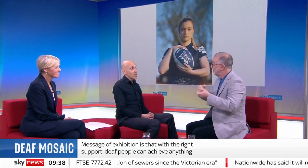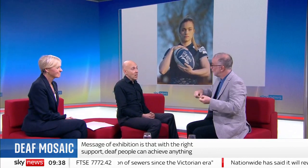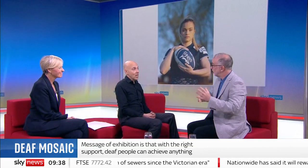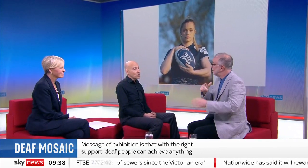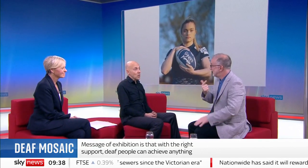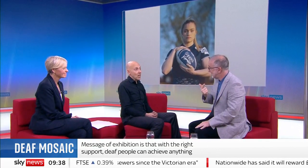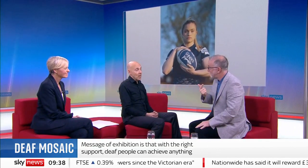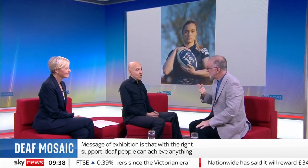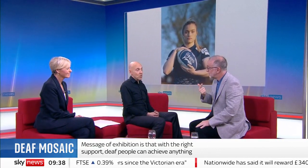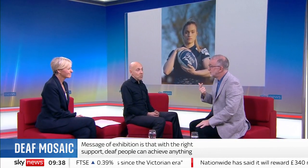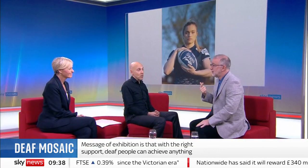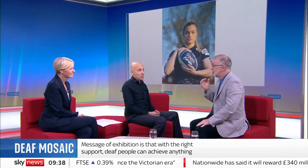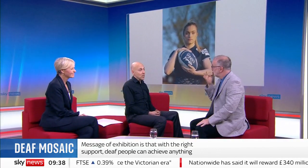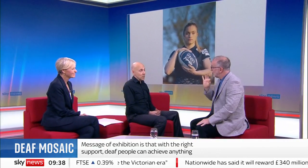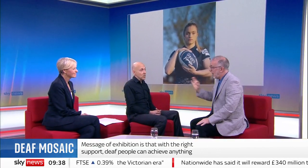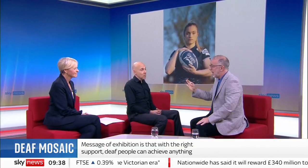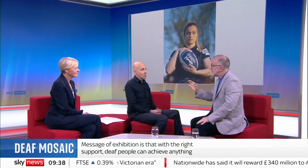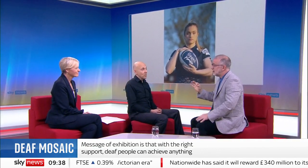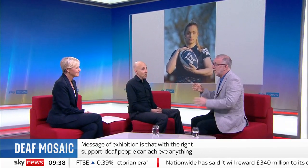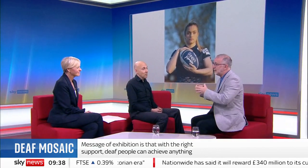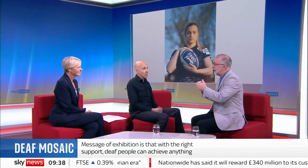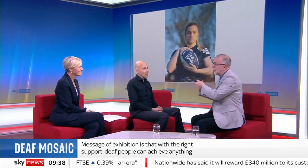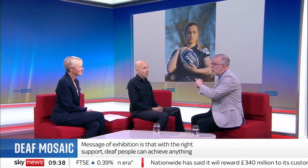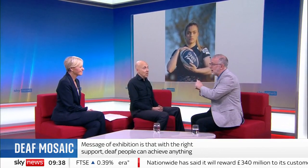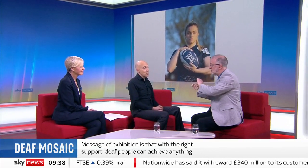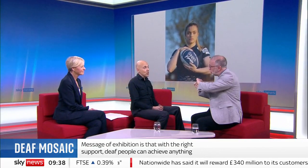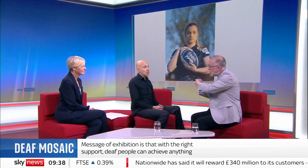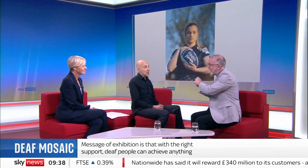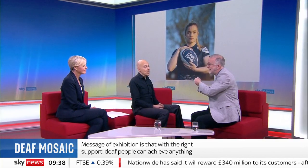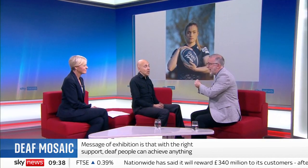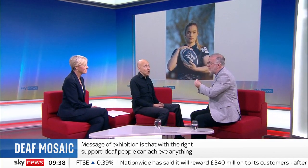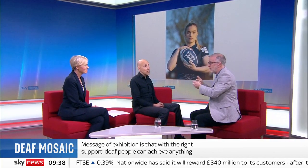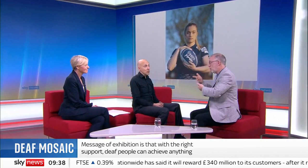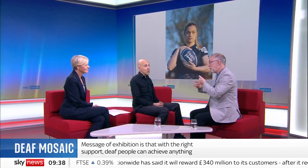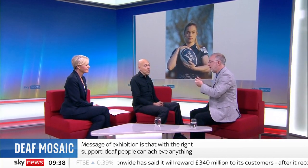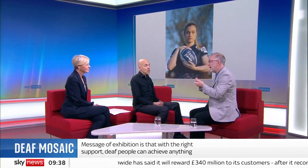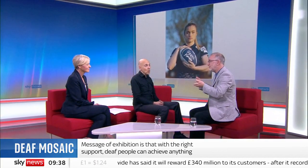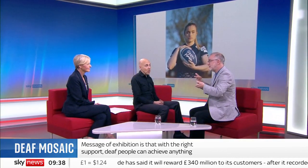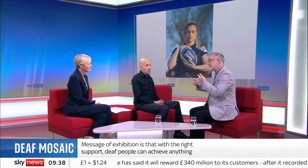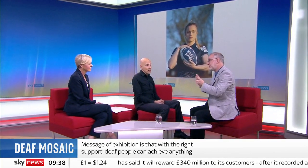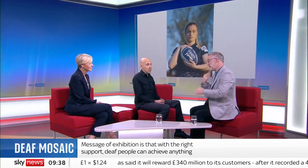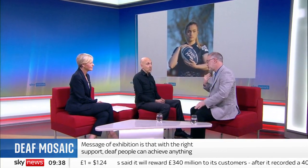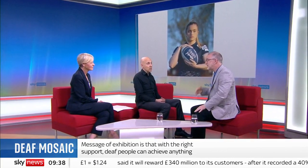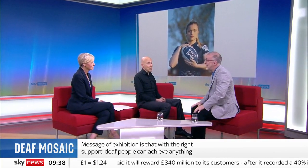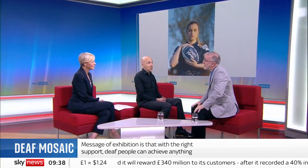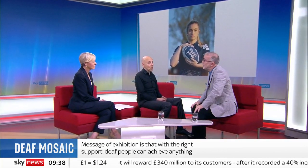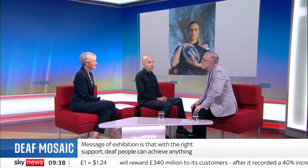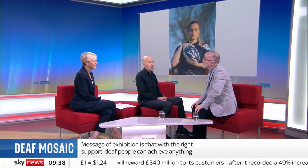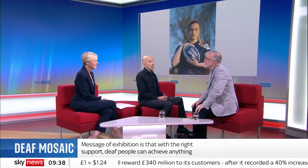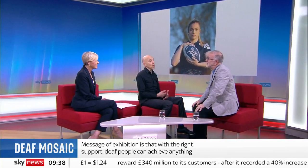and with the England Rugby Sevens. So she's asked team colleagues just to make small adaptations in the way that they